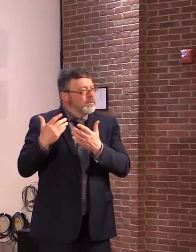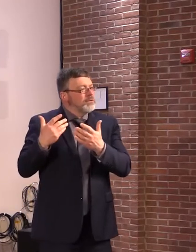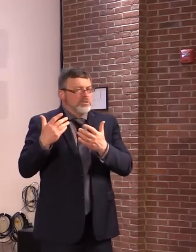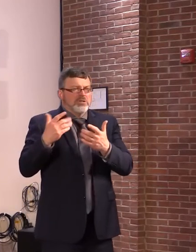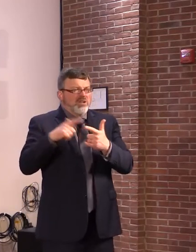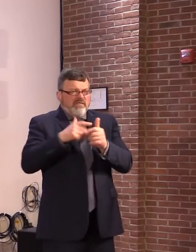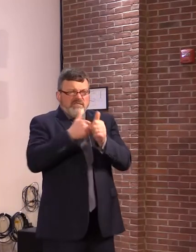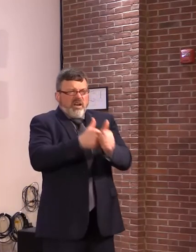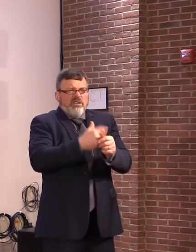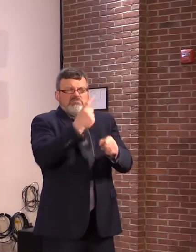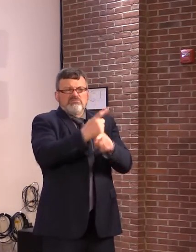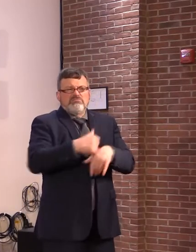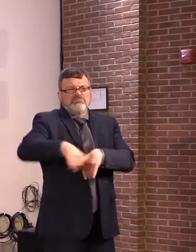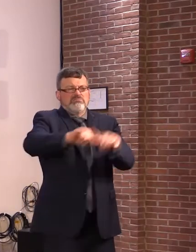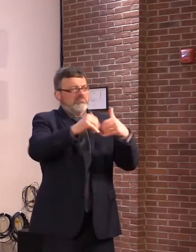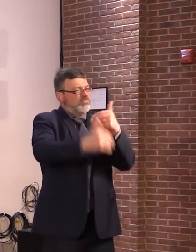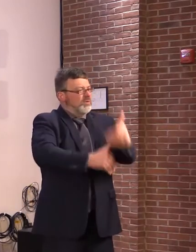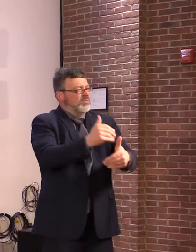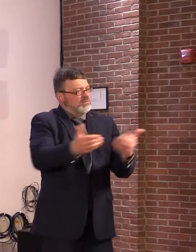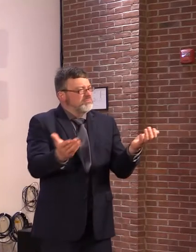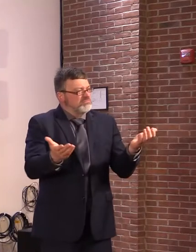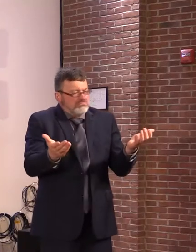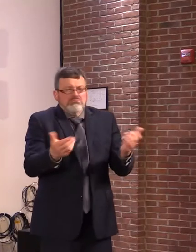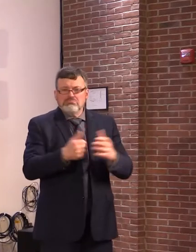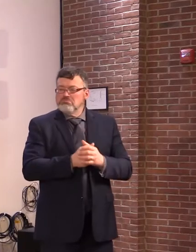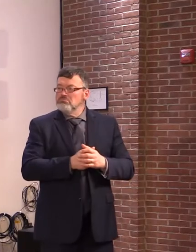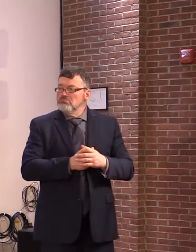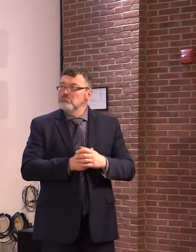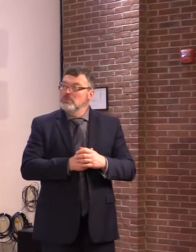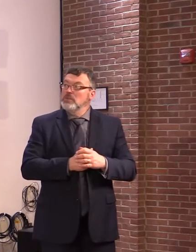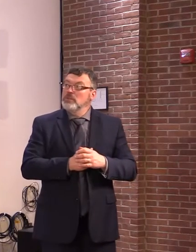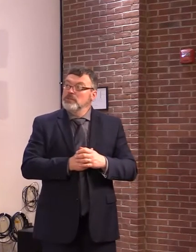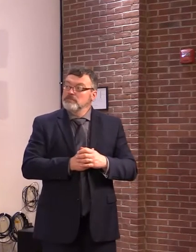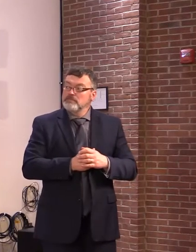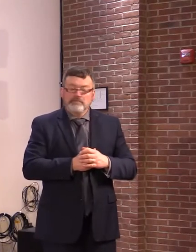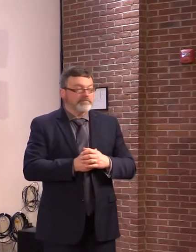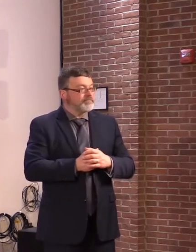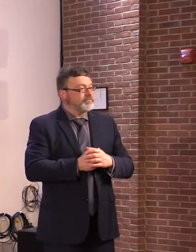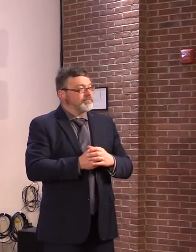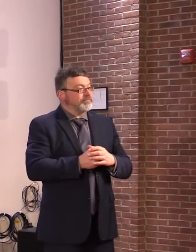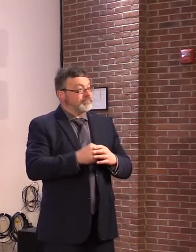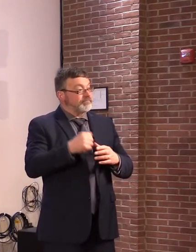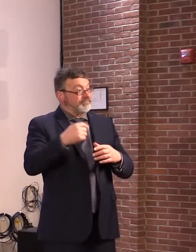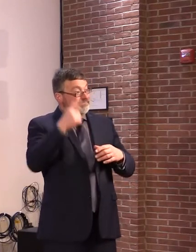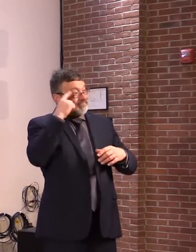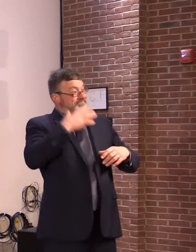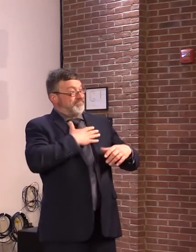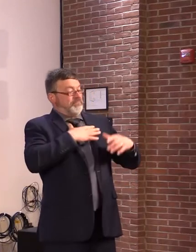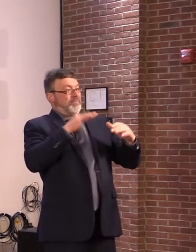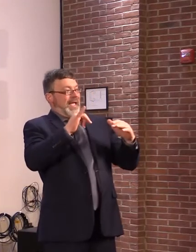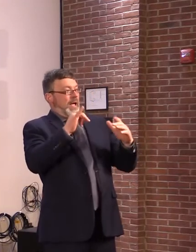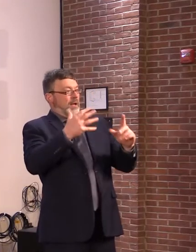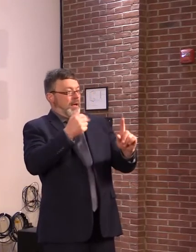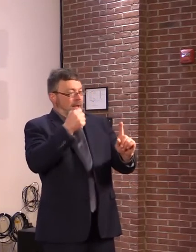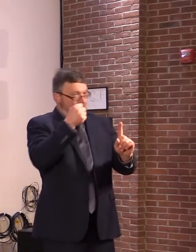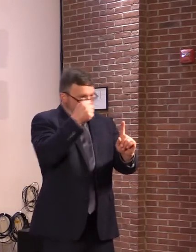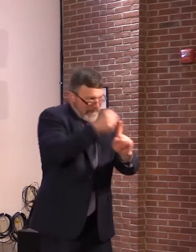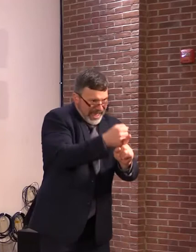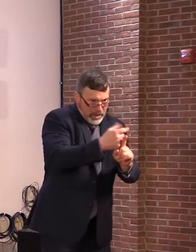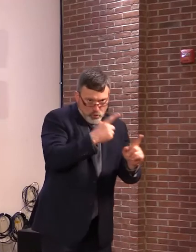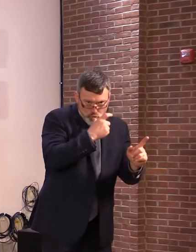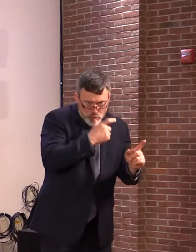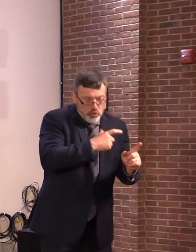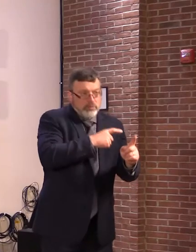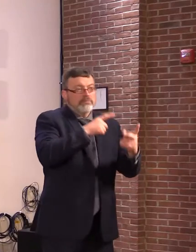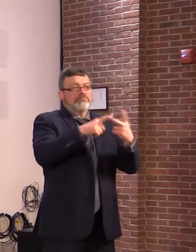it's finalized, so that we can look and see who it impacts, how much it costs, and what it does.